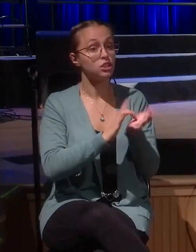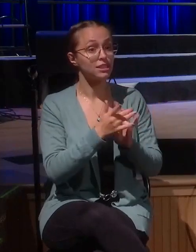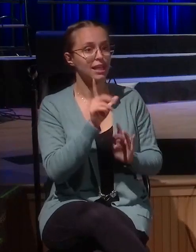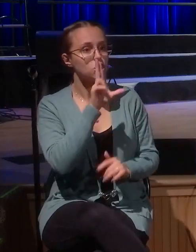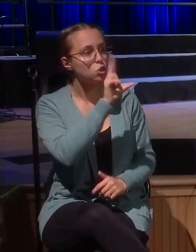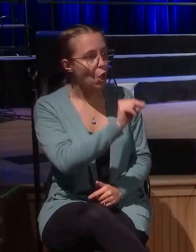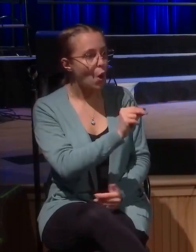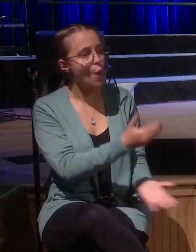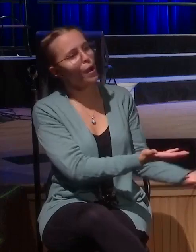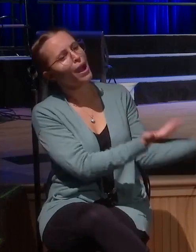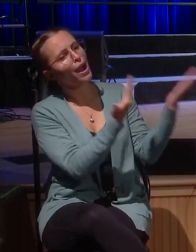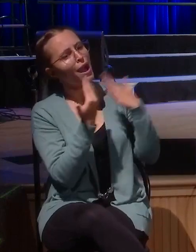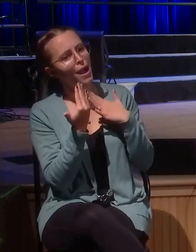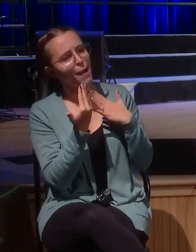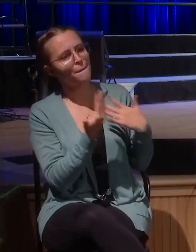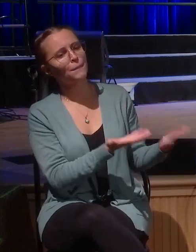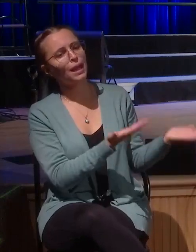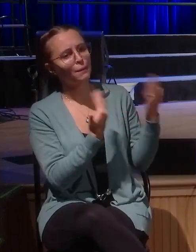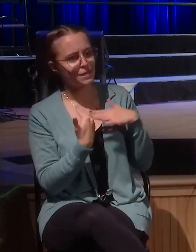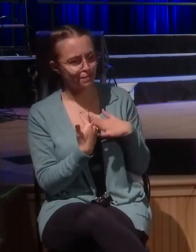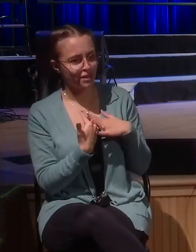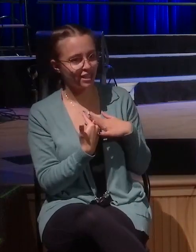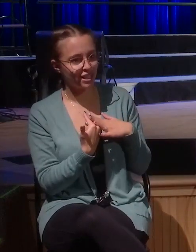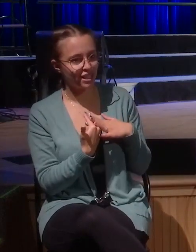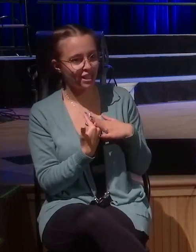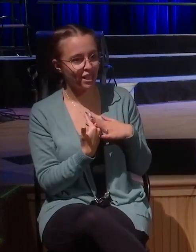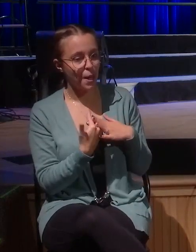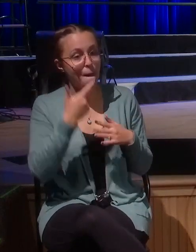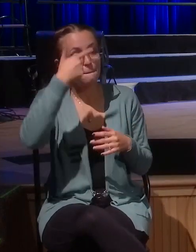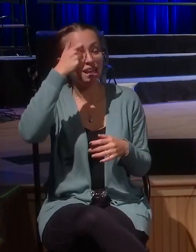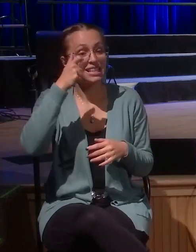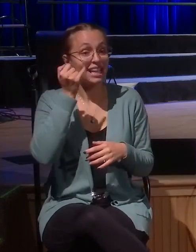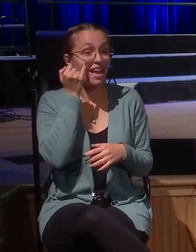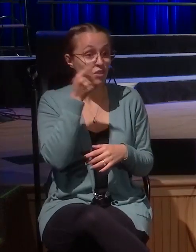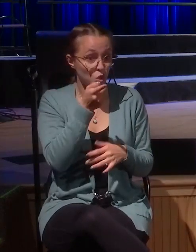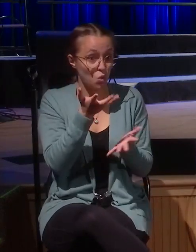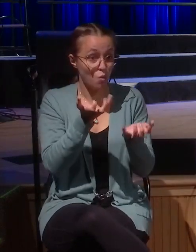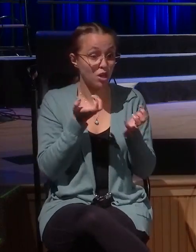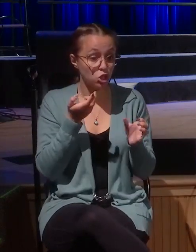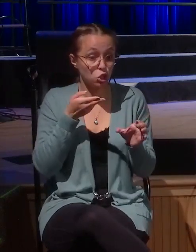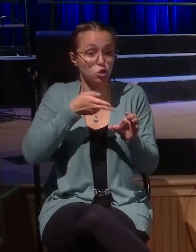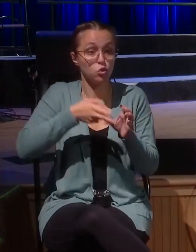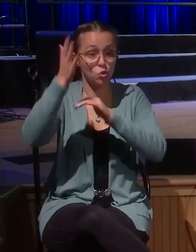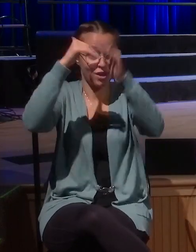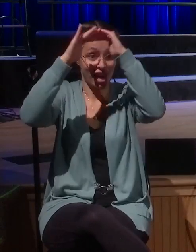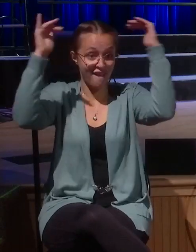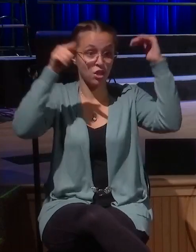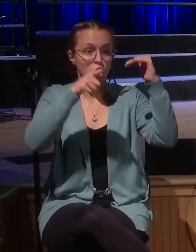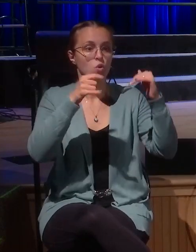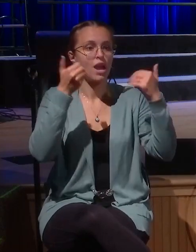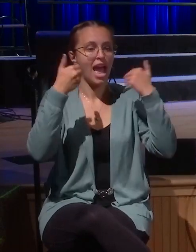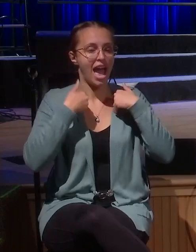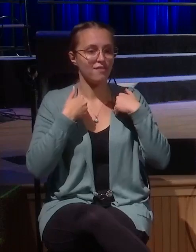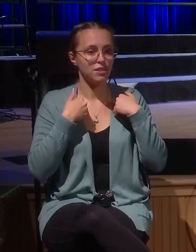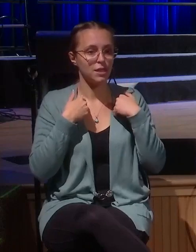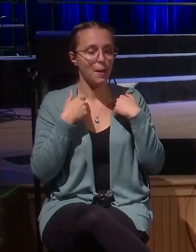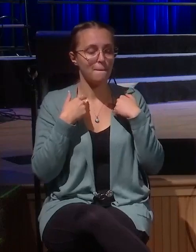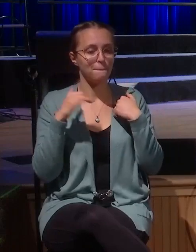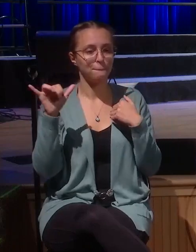is the only way that you may enter the kingdom of heaven is like a child. So first, we've got the parable of the tax collector and the Pharisee. Then you've got the little